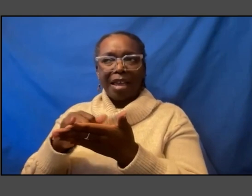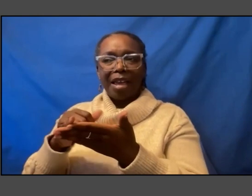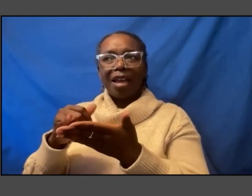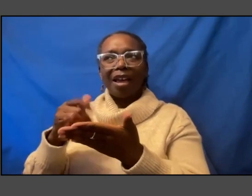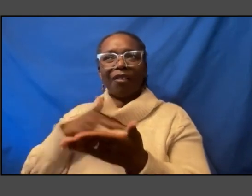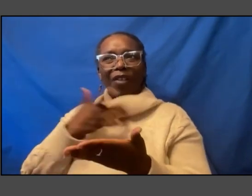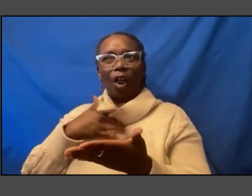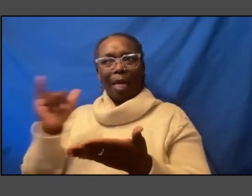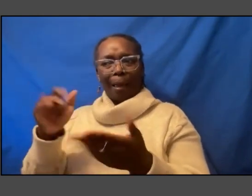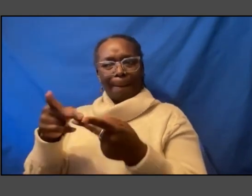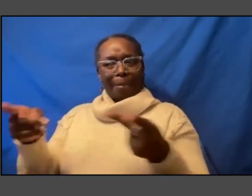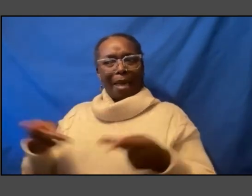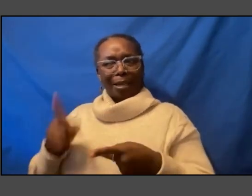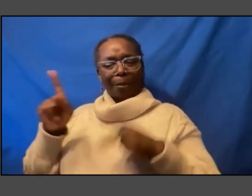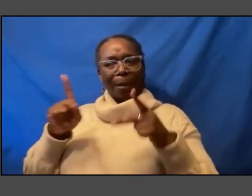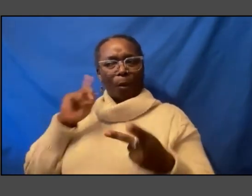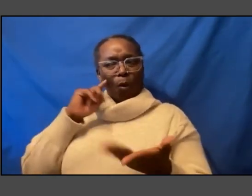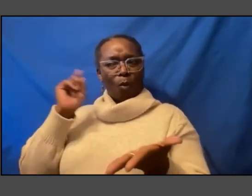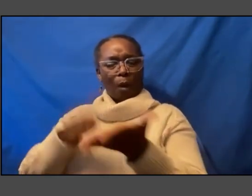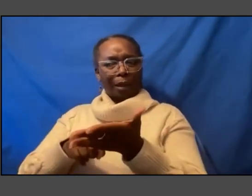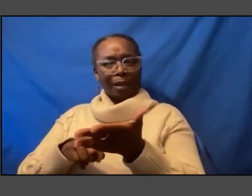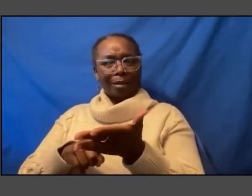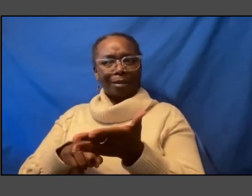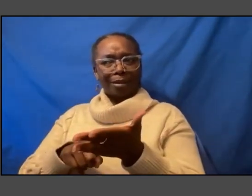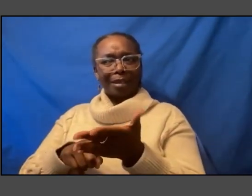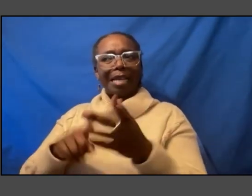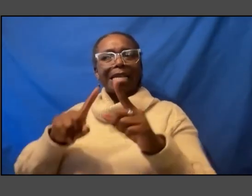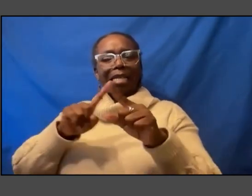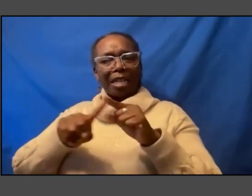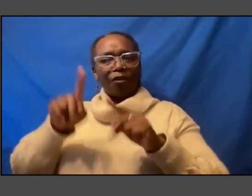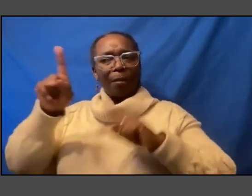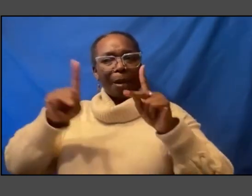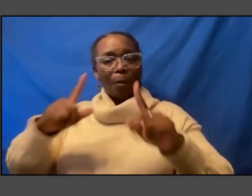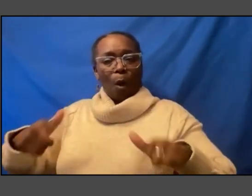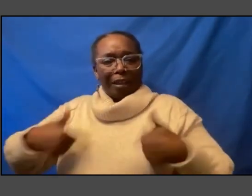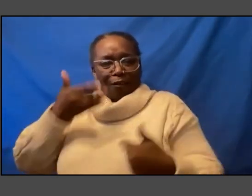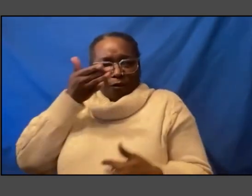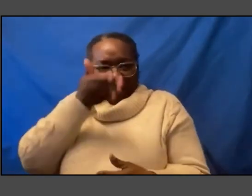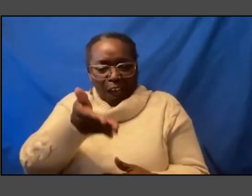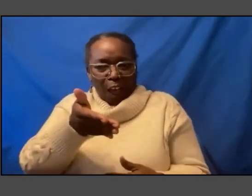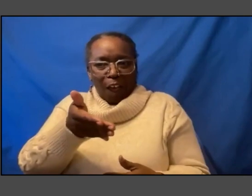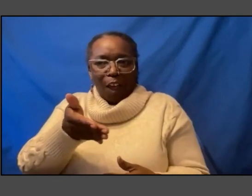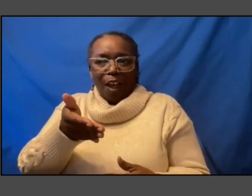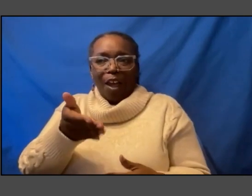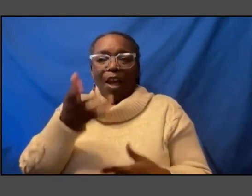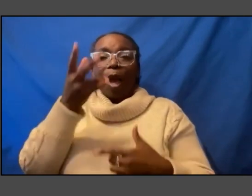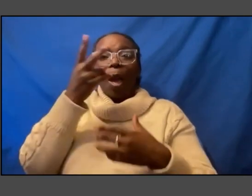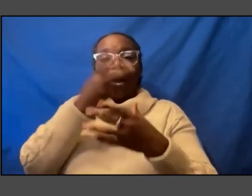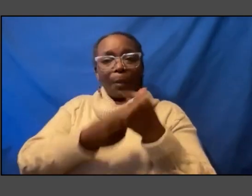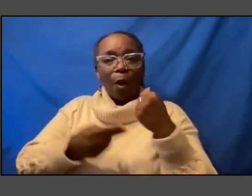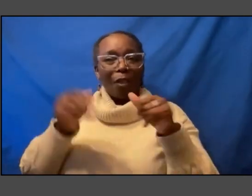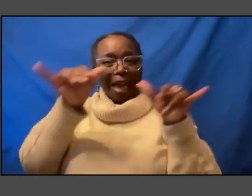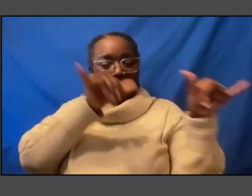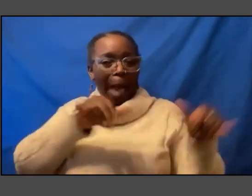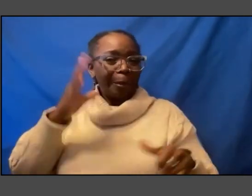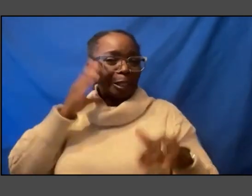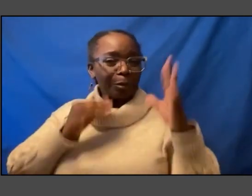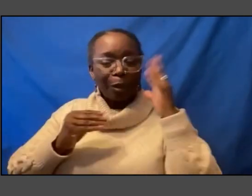recognize that different people live there um had both common experiences and very different experiences in a way the tenement